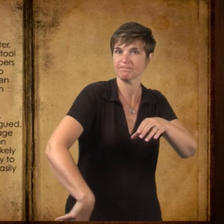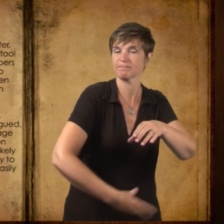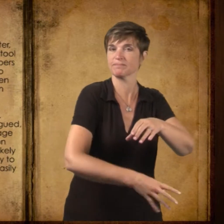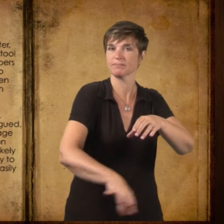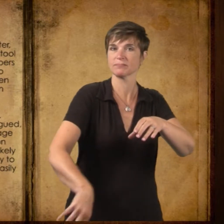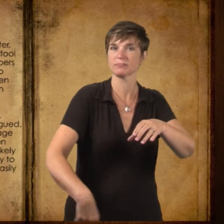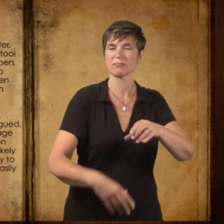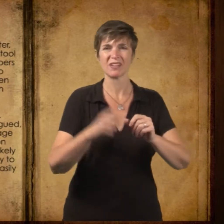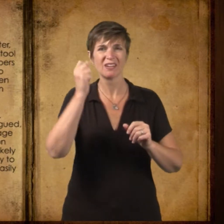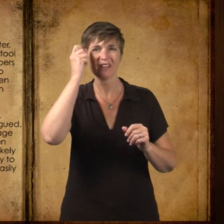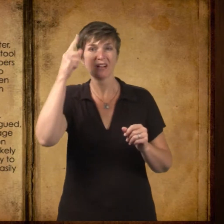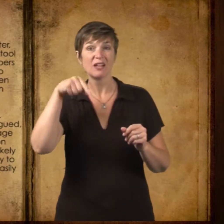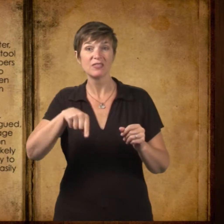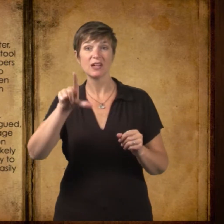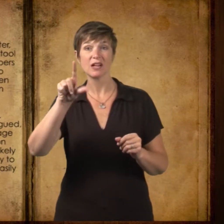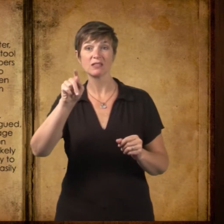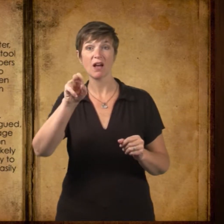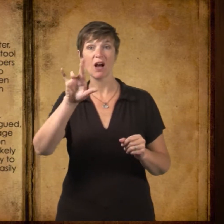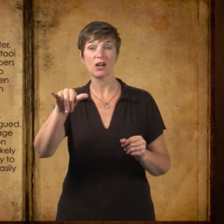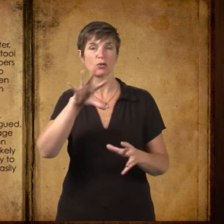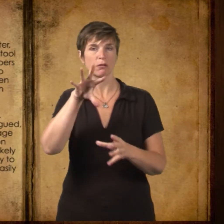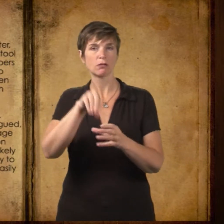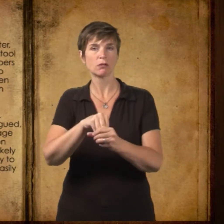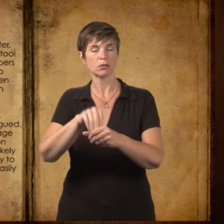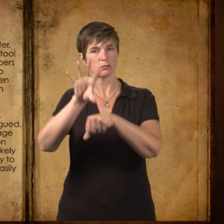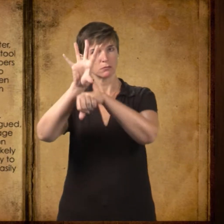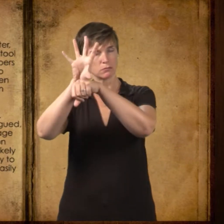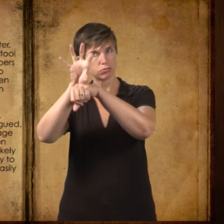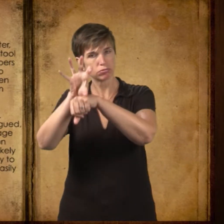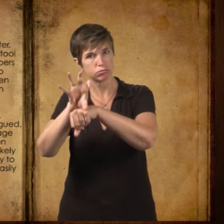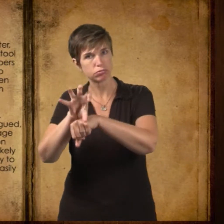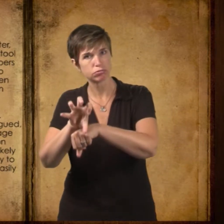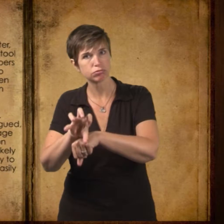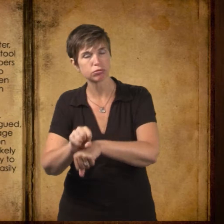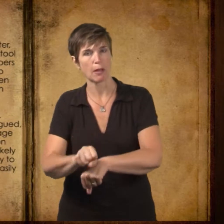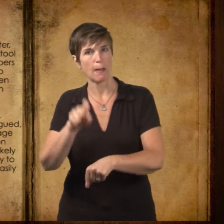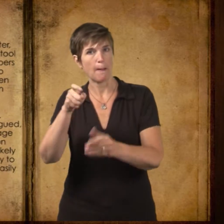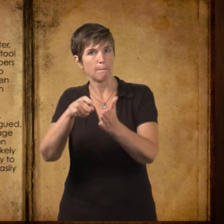Because so much of the ritual had been forgotten or discarded,